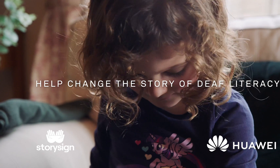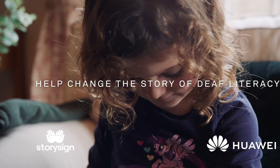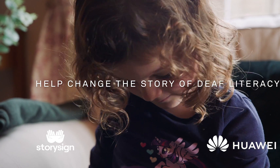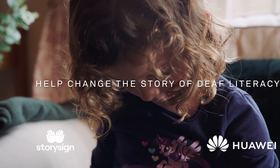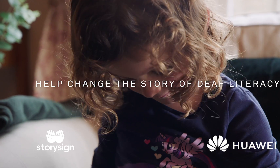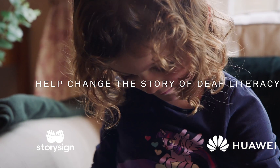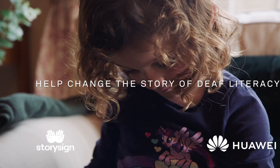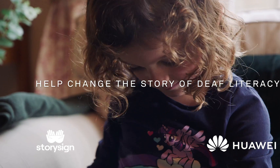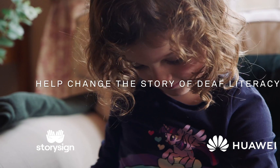Music